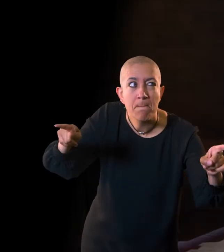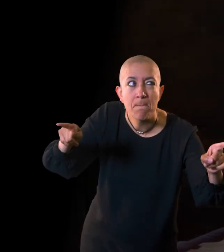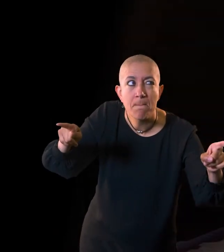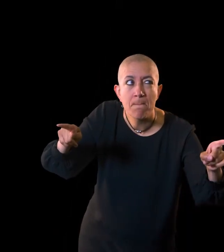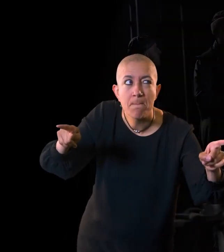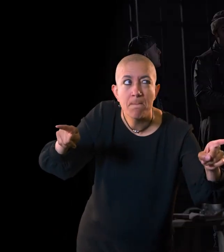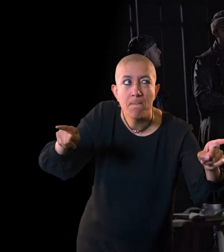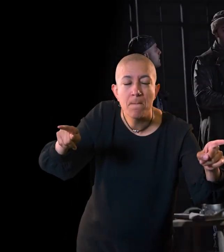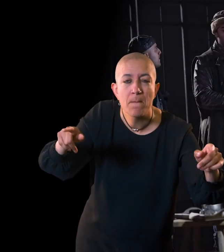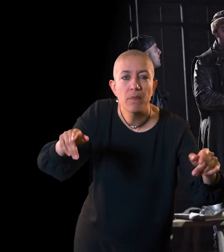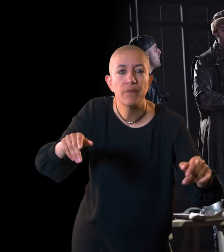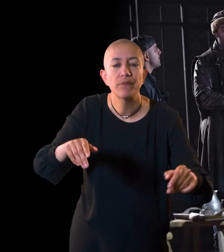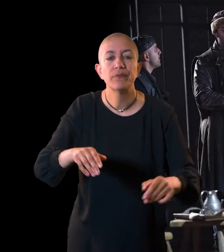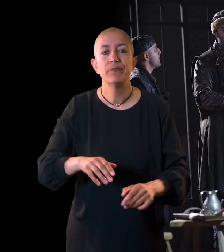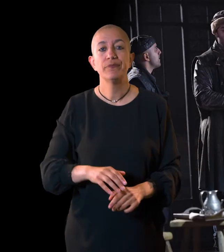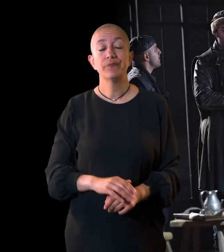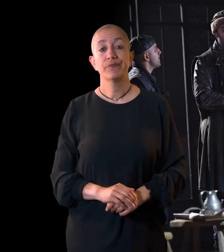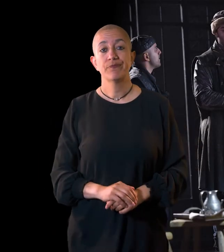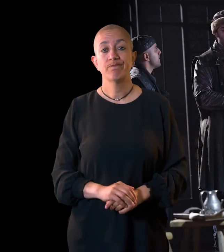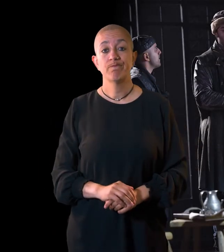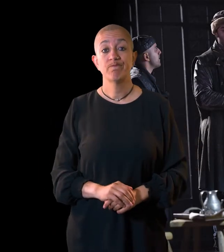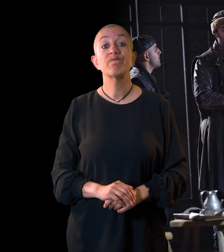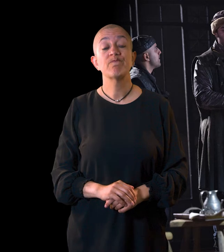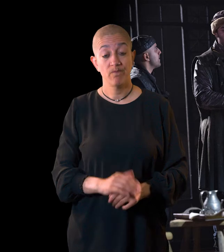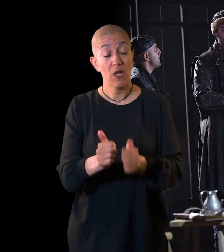George is murdered in the tower, at Richard's orders.